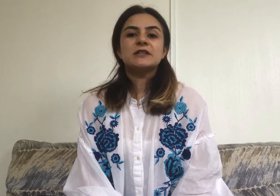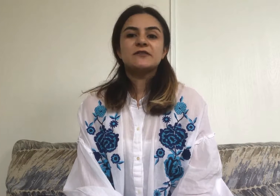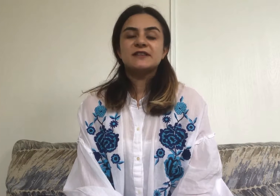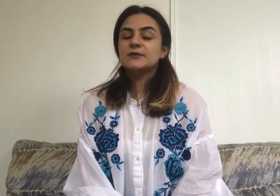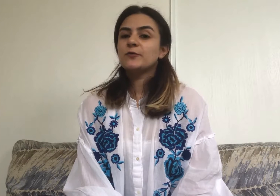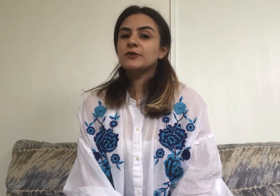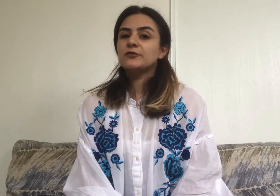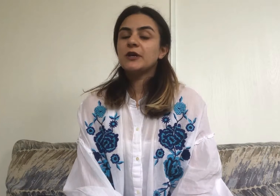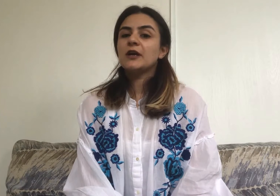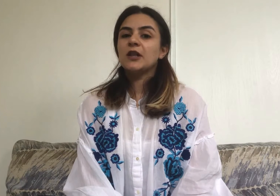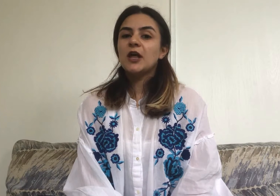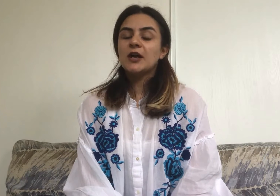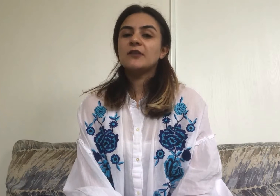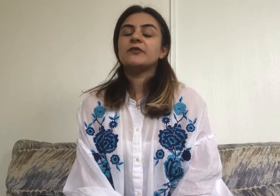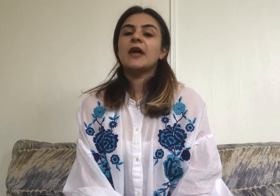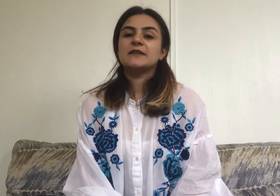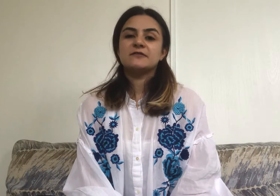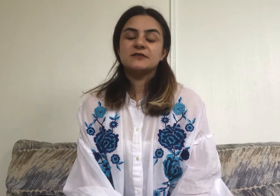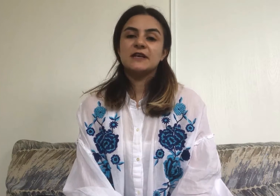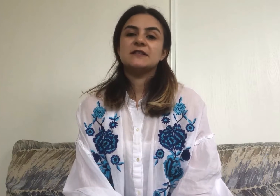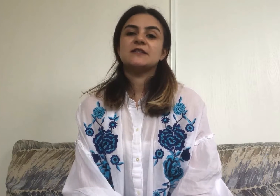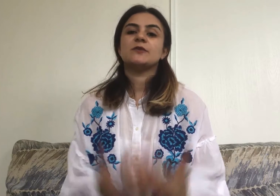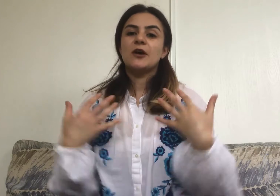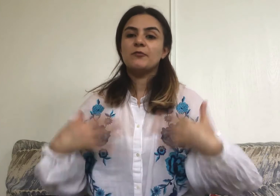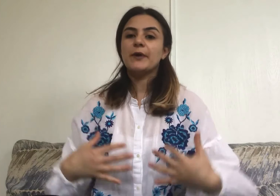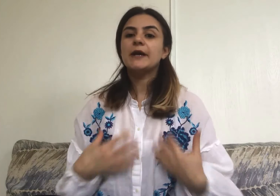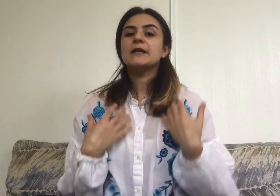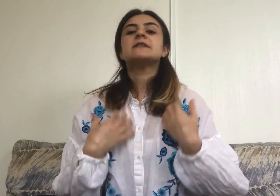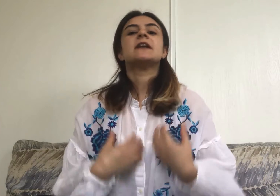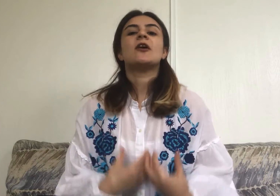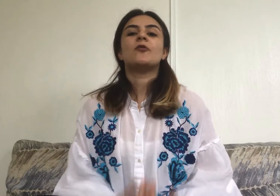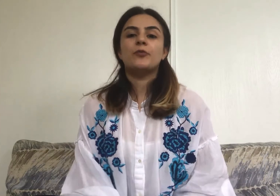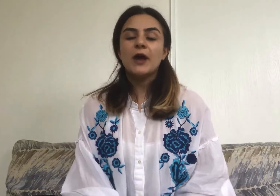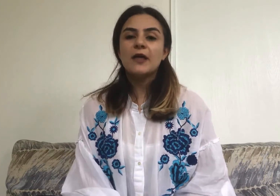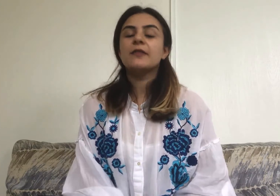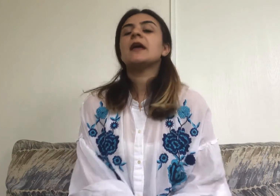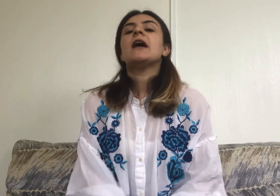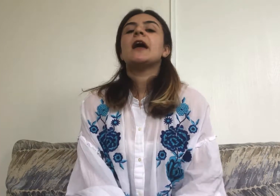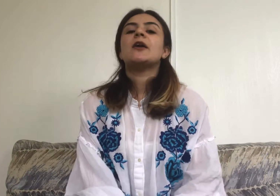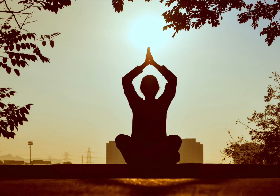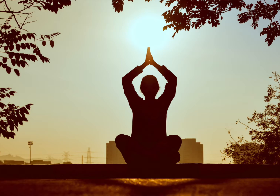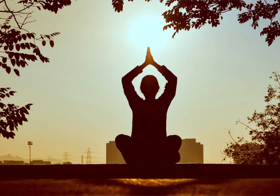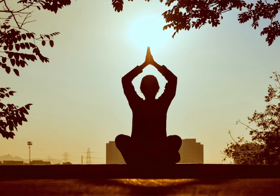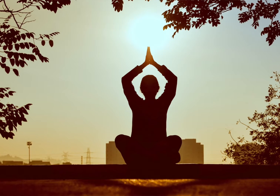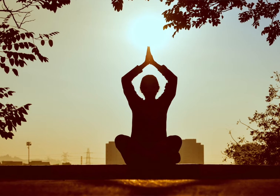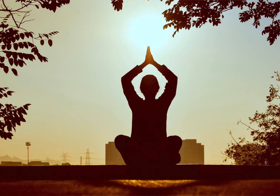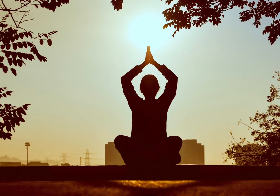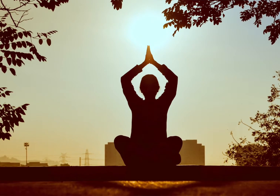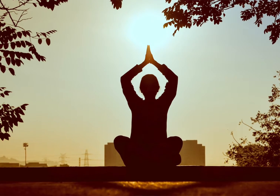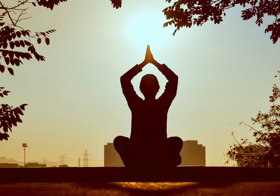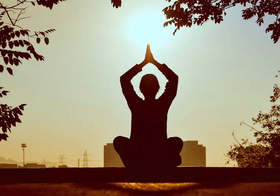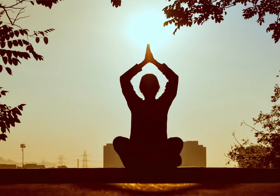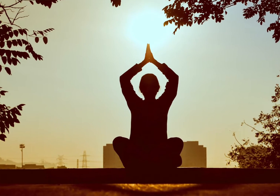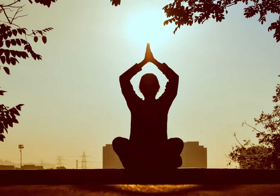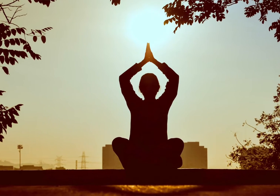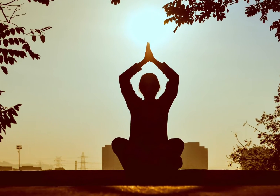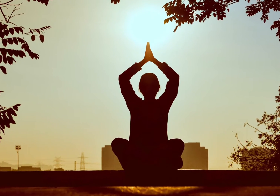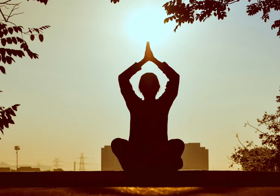activities, we're doing a lot of exercises with our bodies and our breath, and all of this because our mind and